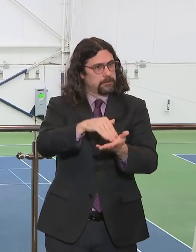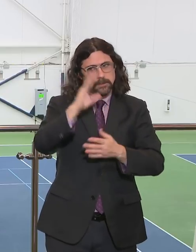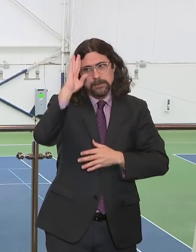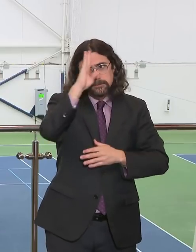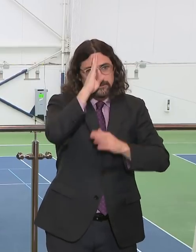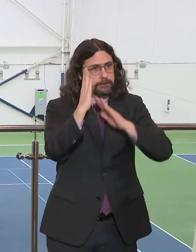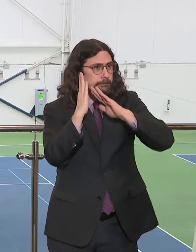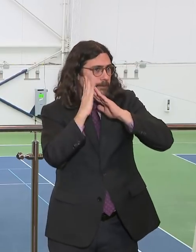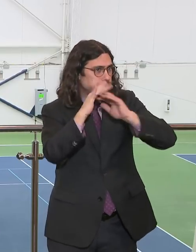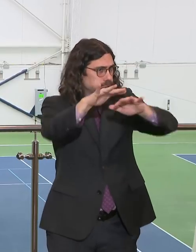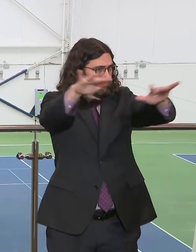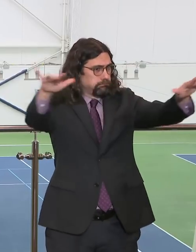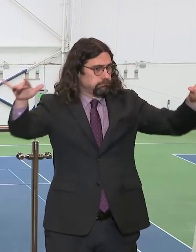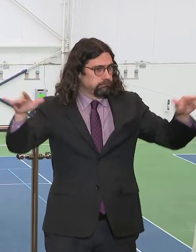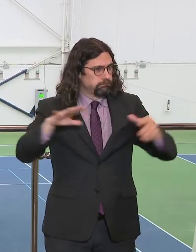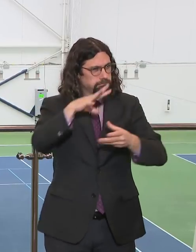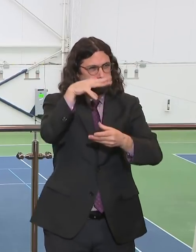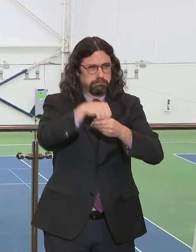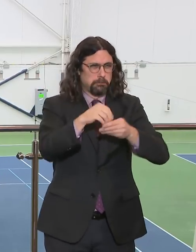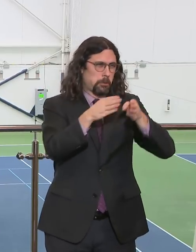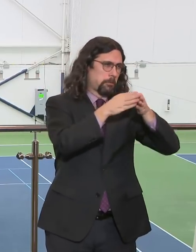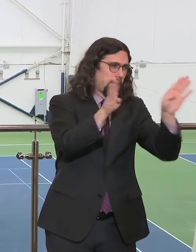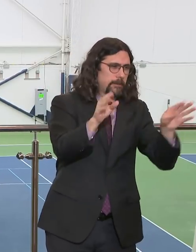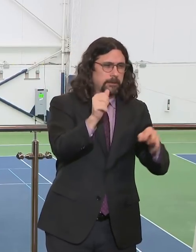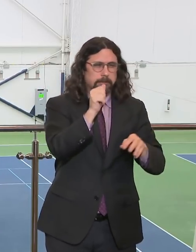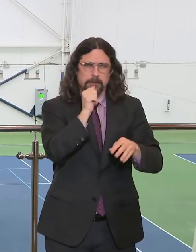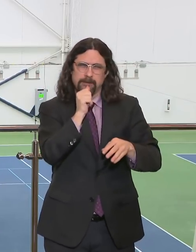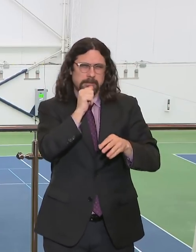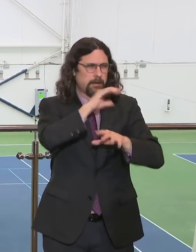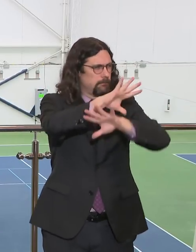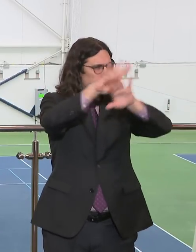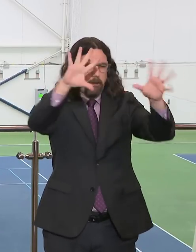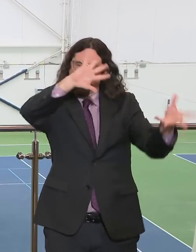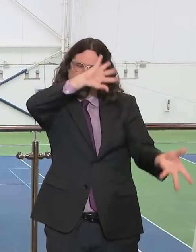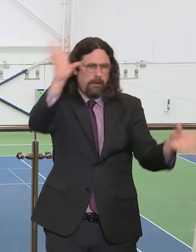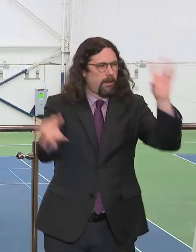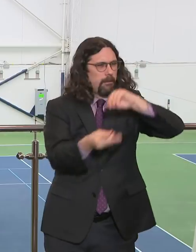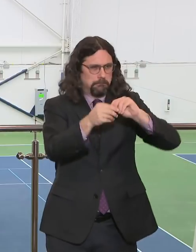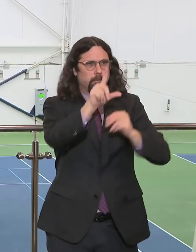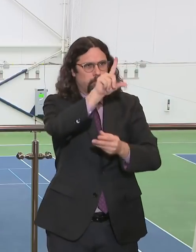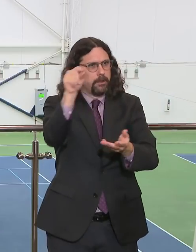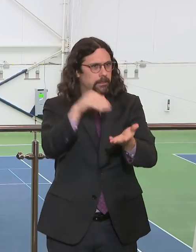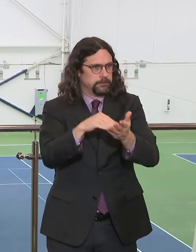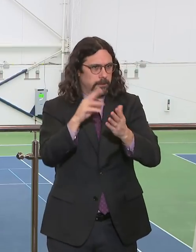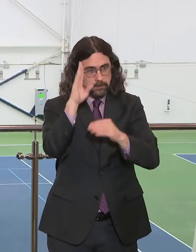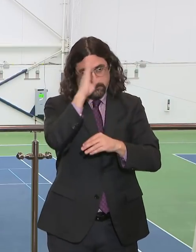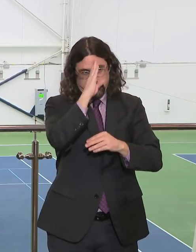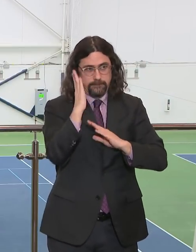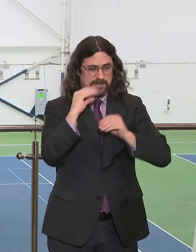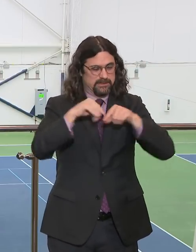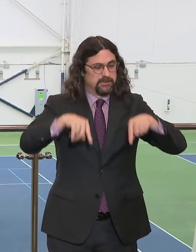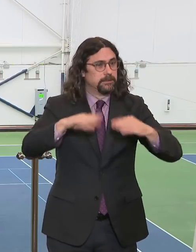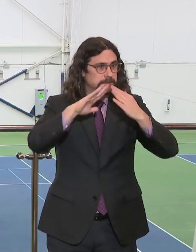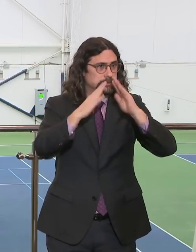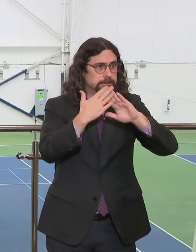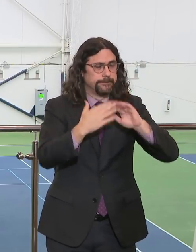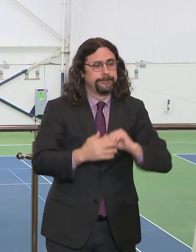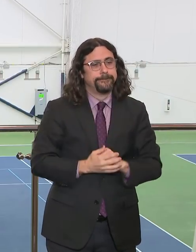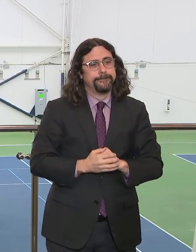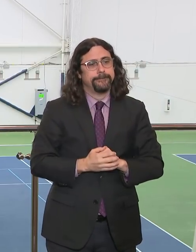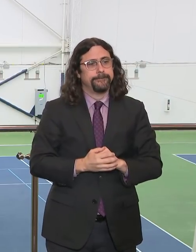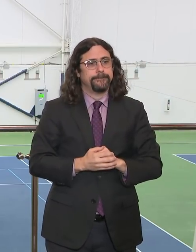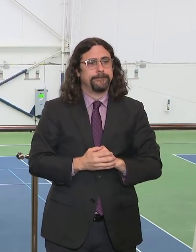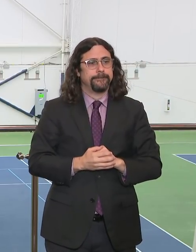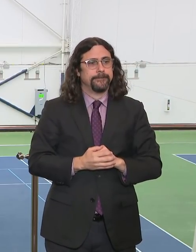combined had about 20,000 staffed hospital beds. We now need to, in